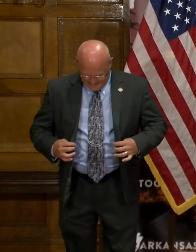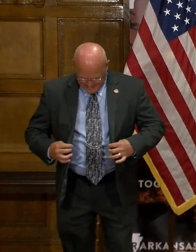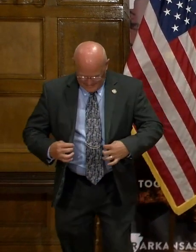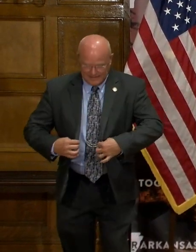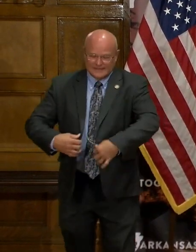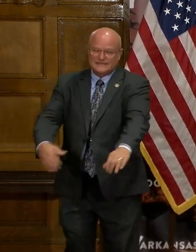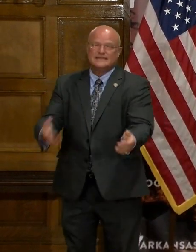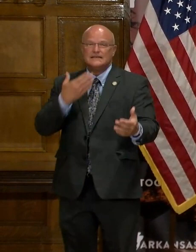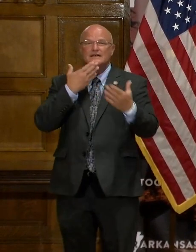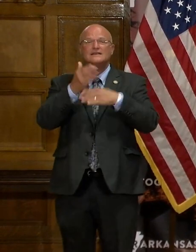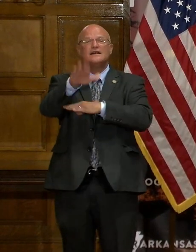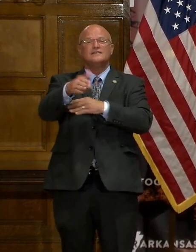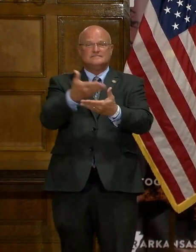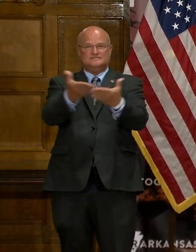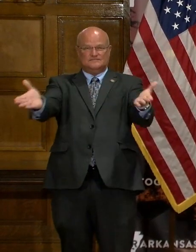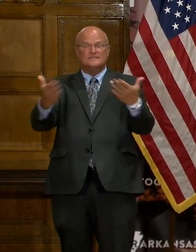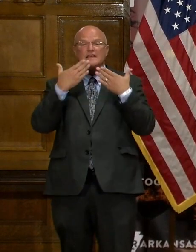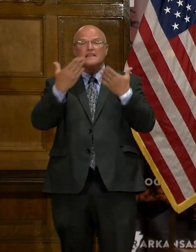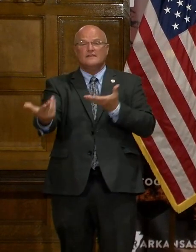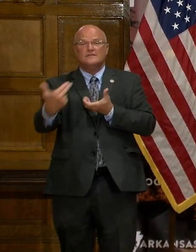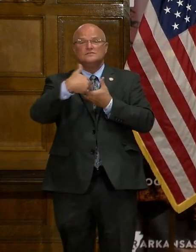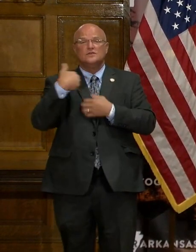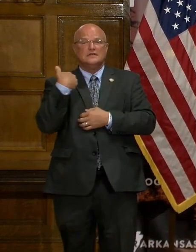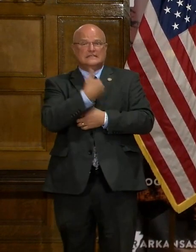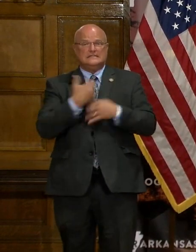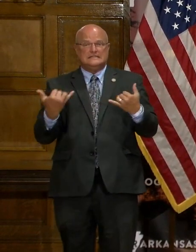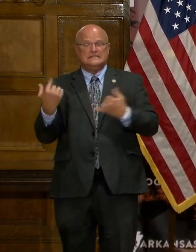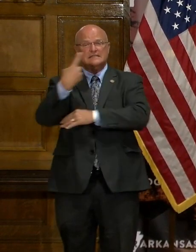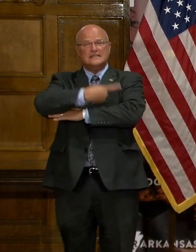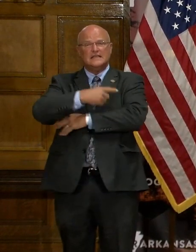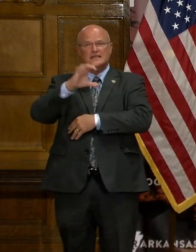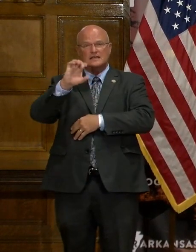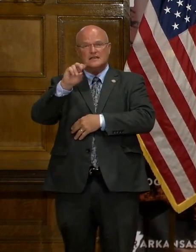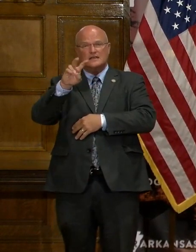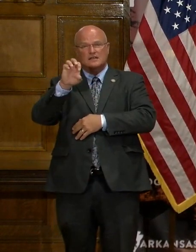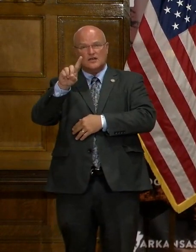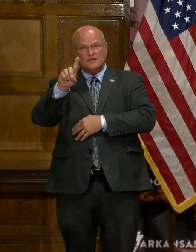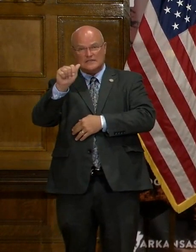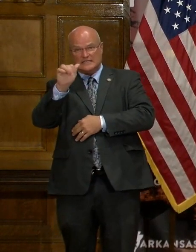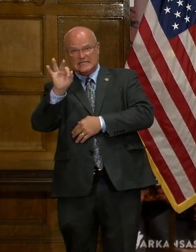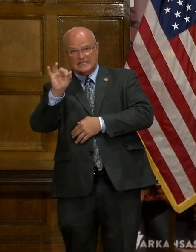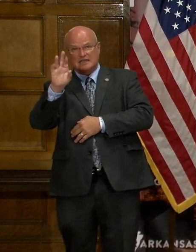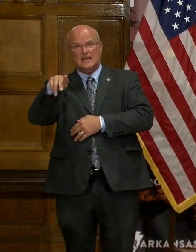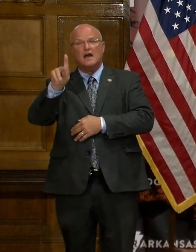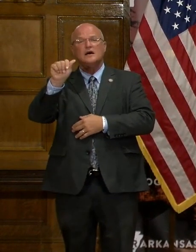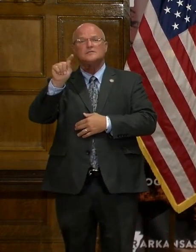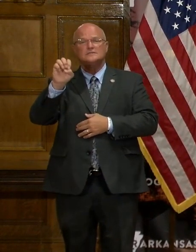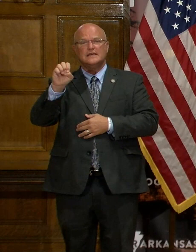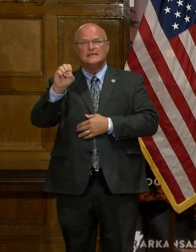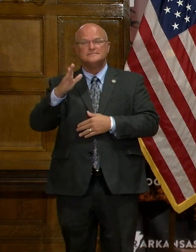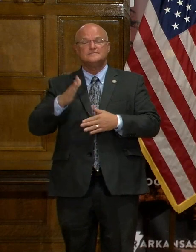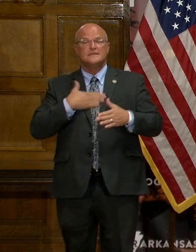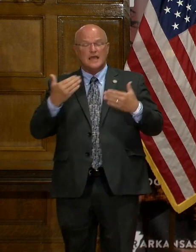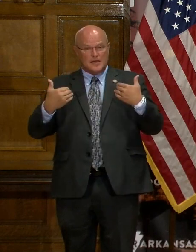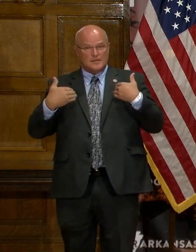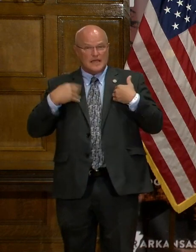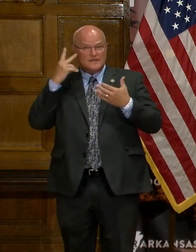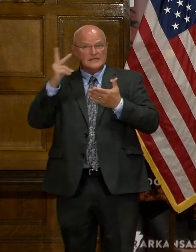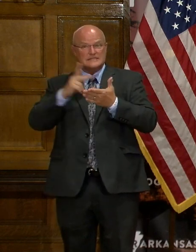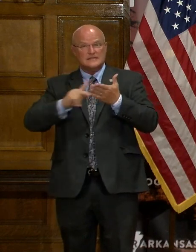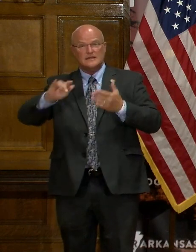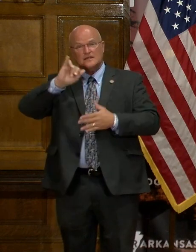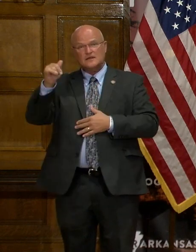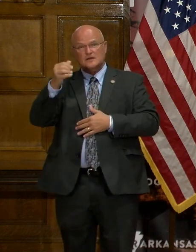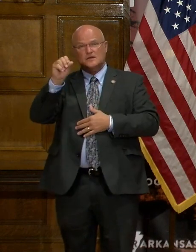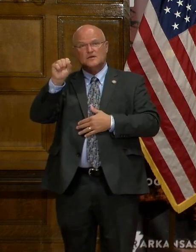Good afternoon to everyone. Thank you for joining me for today's COVID-19 update. I'm pleased to be joined by Secretary